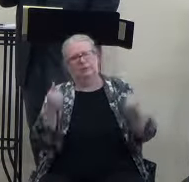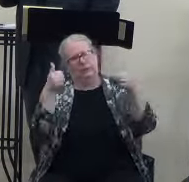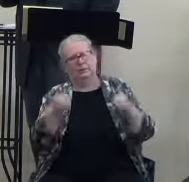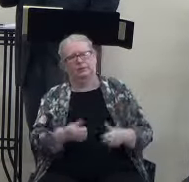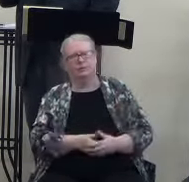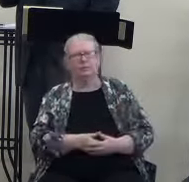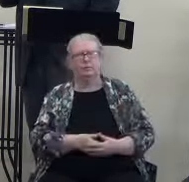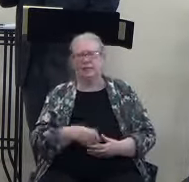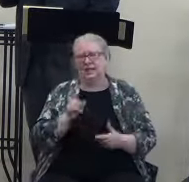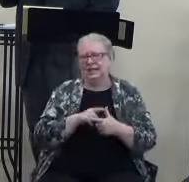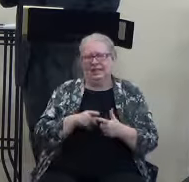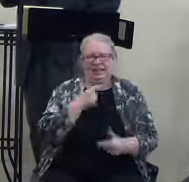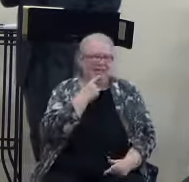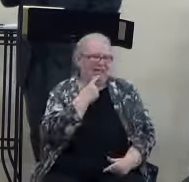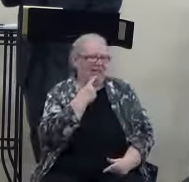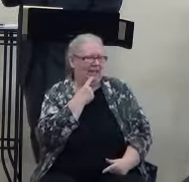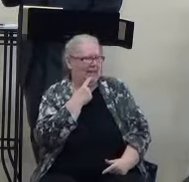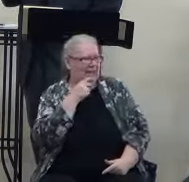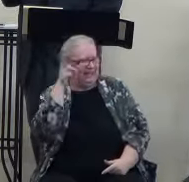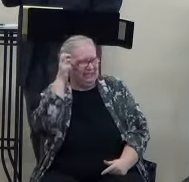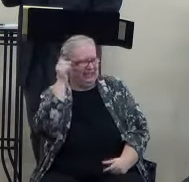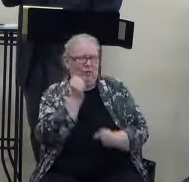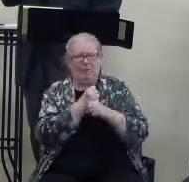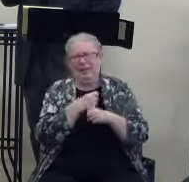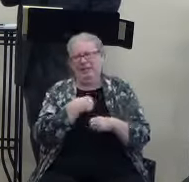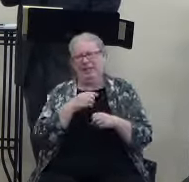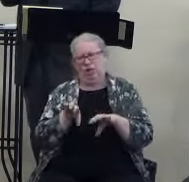Well, the devil made me do it. No, he didn't.